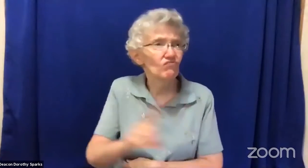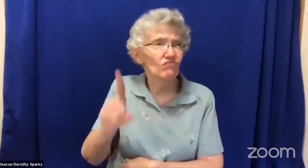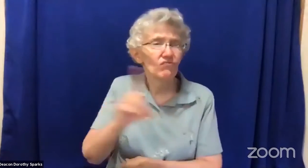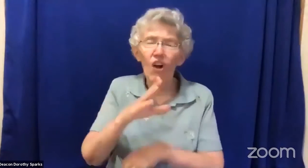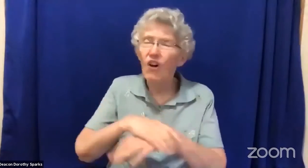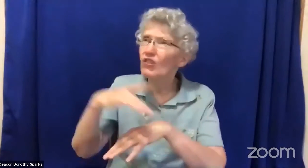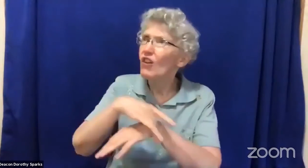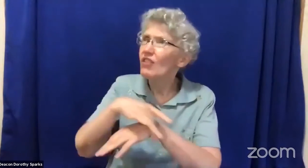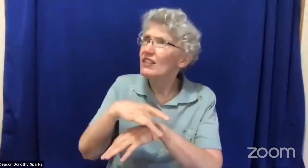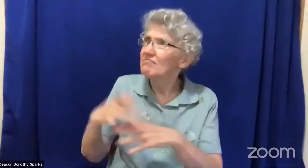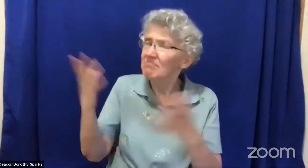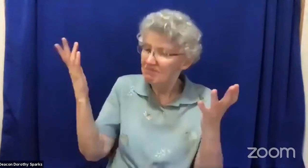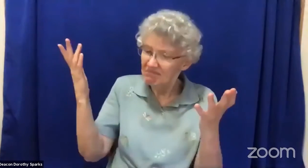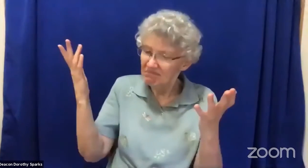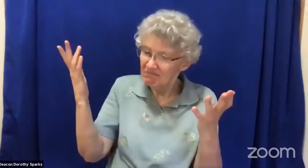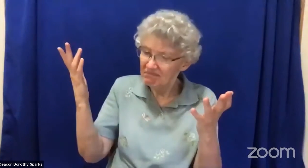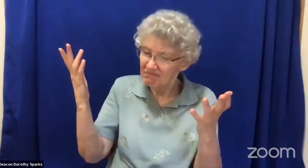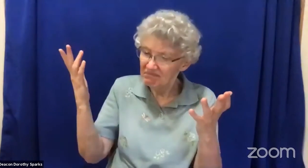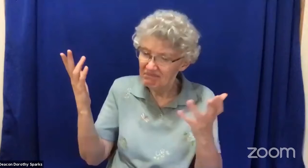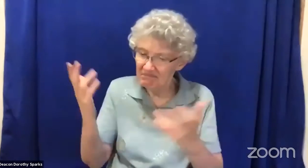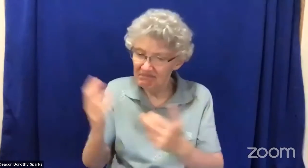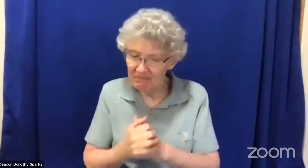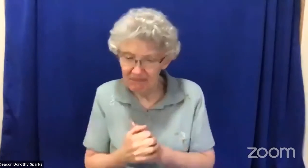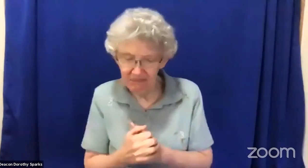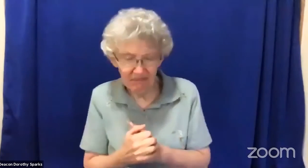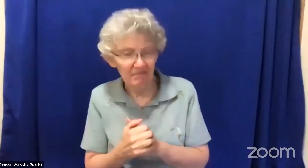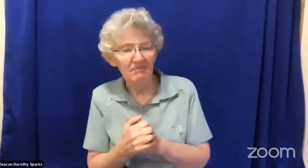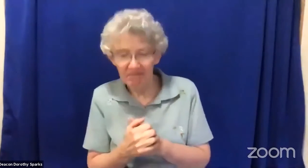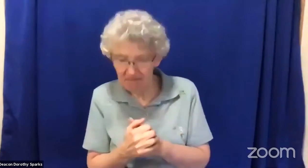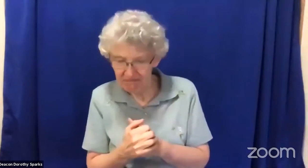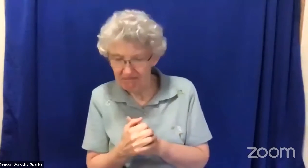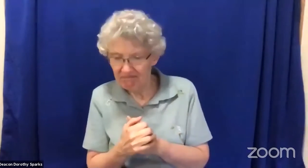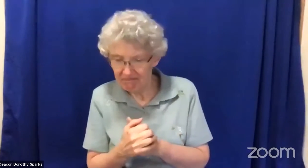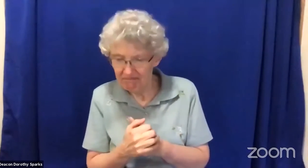them the Lord asked Satan where have you been